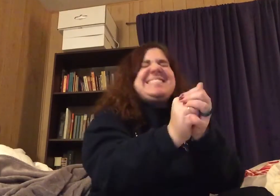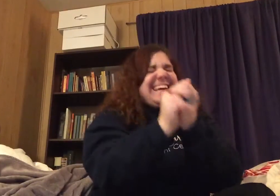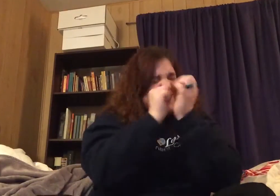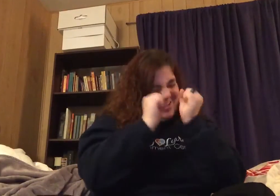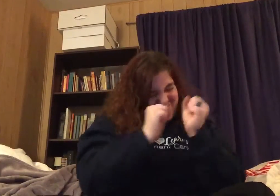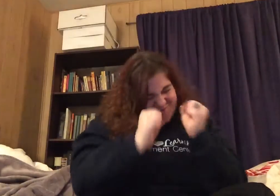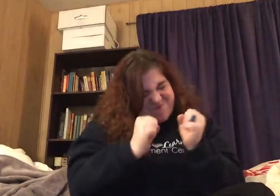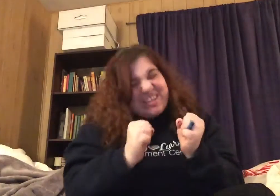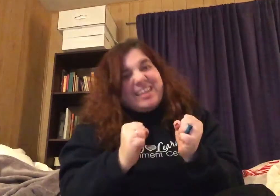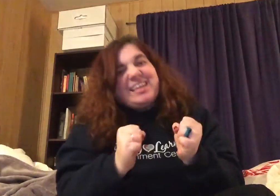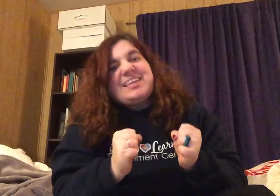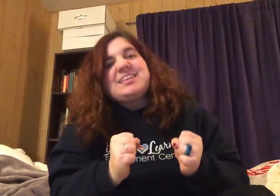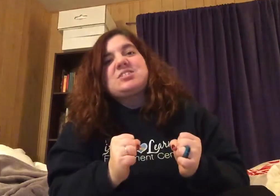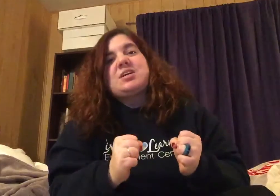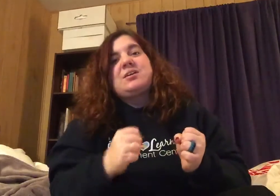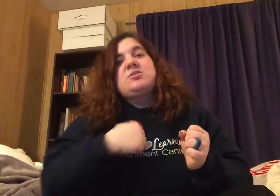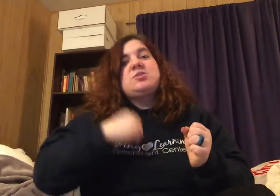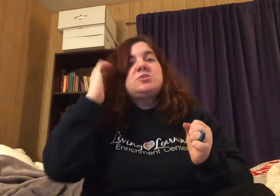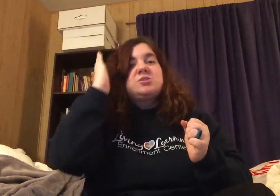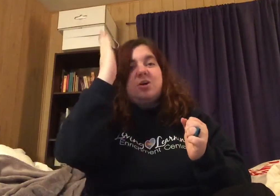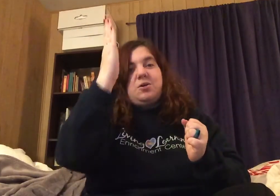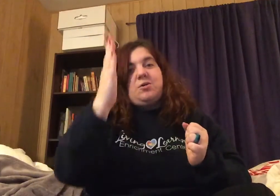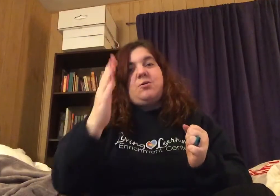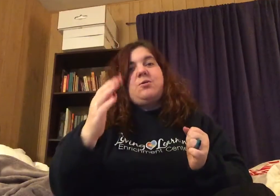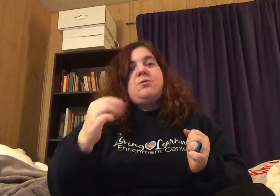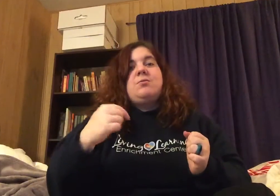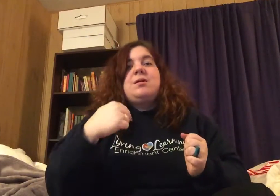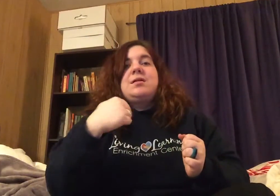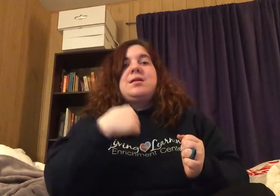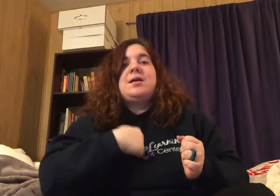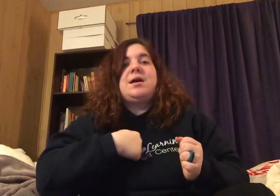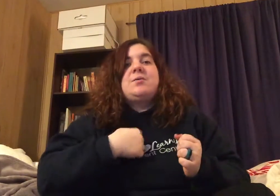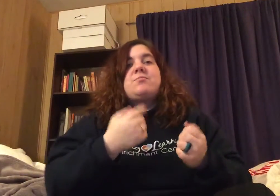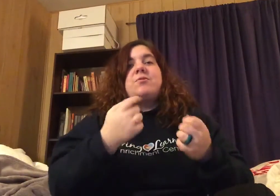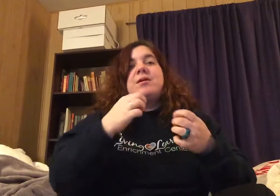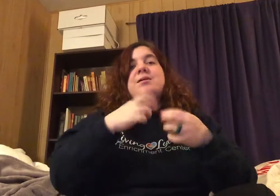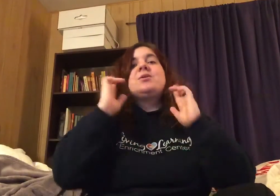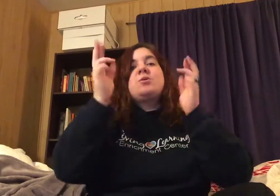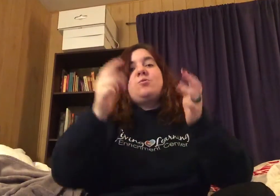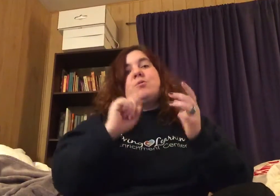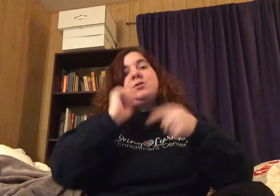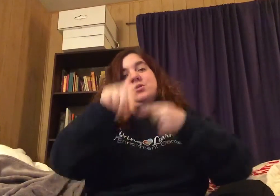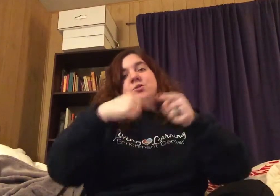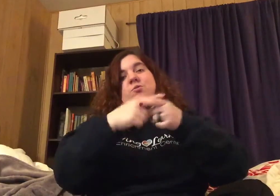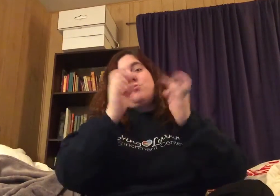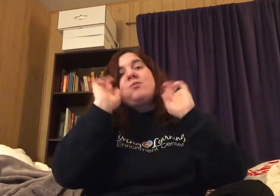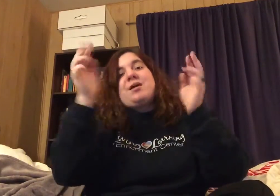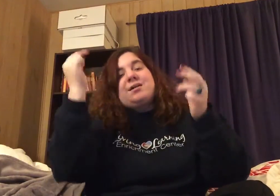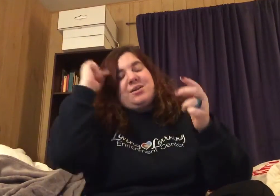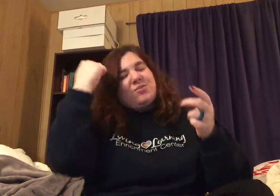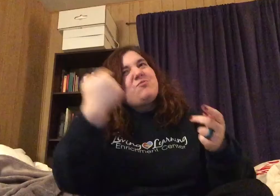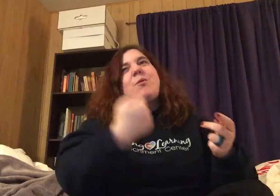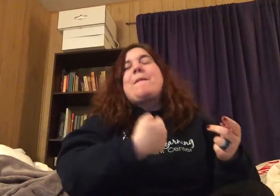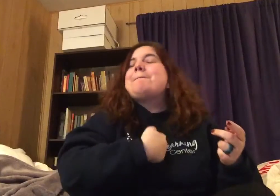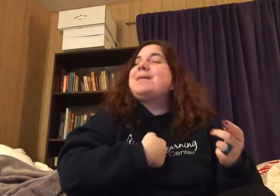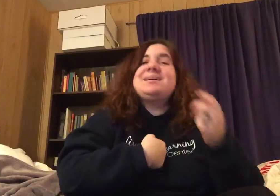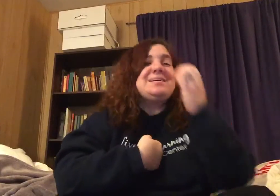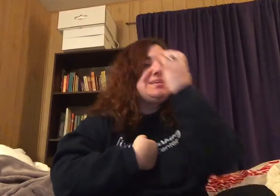out of reach You should know I'm ready when you're ready for me